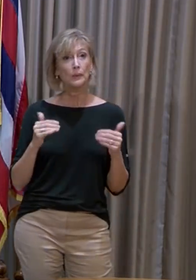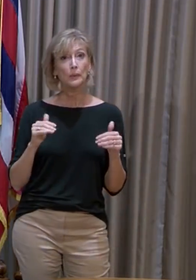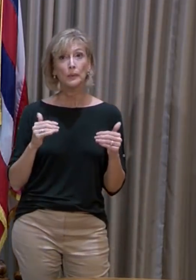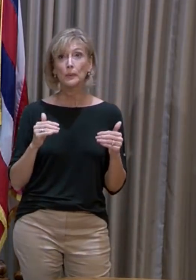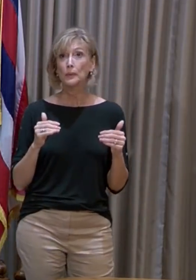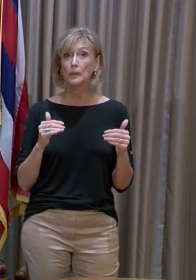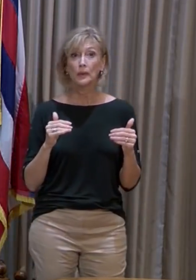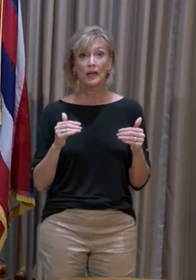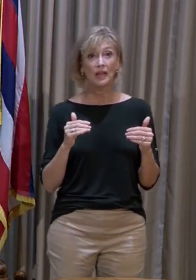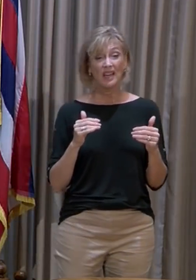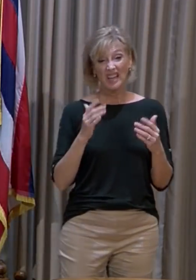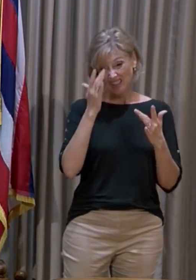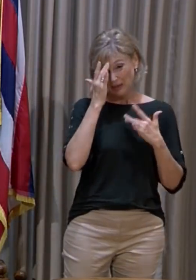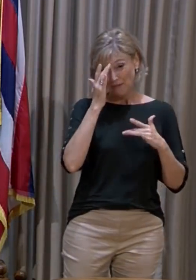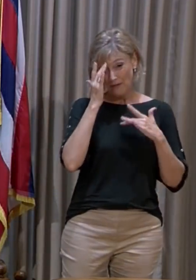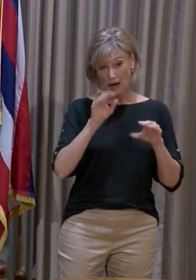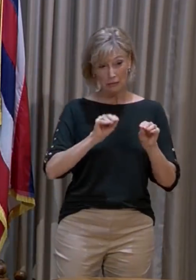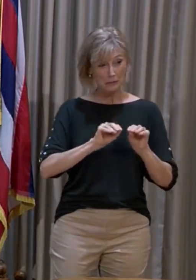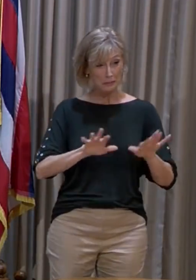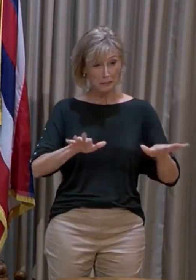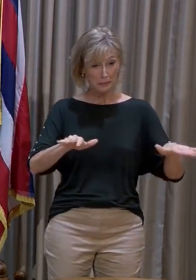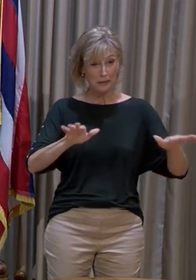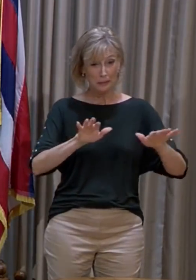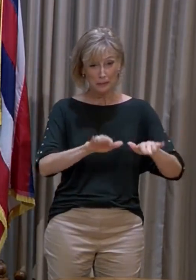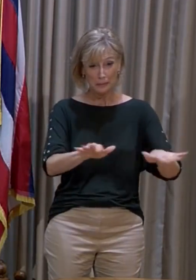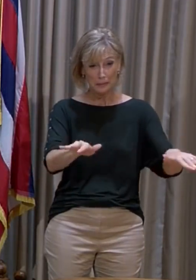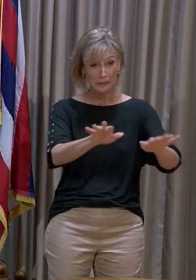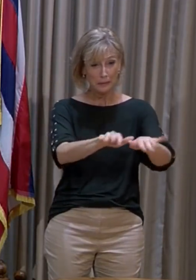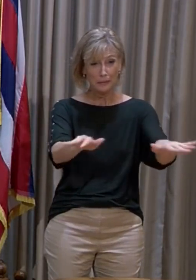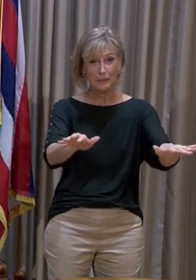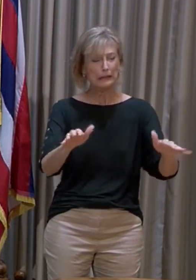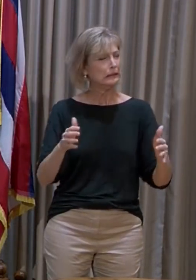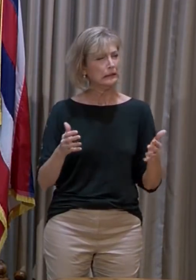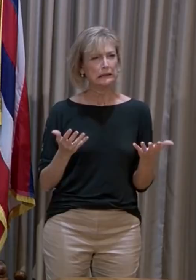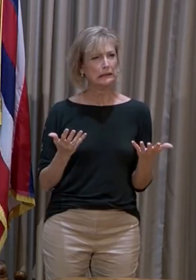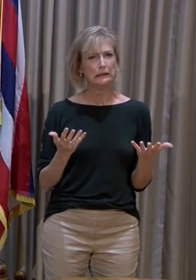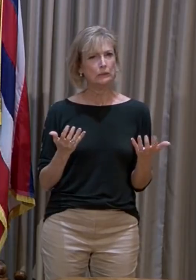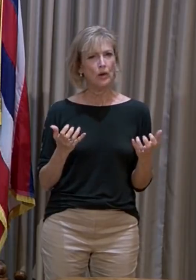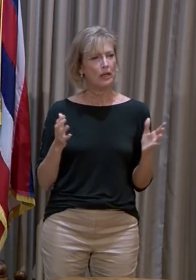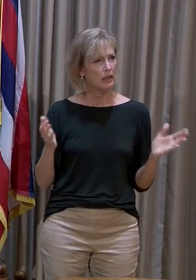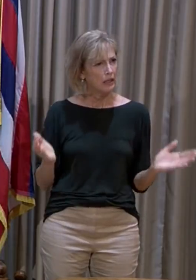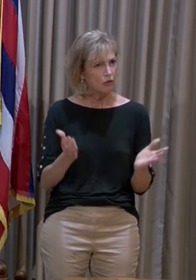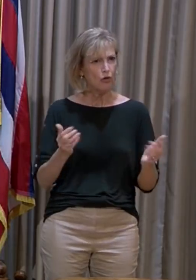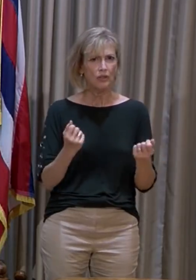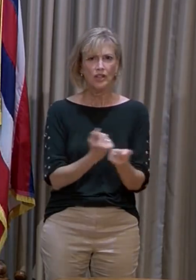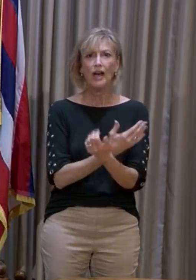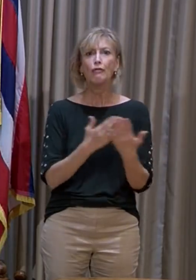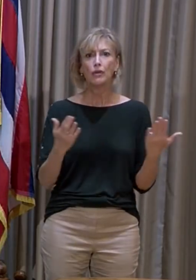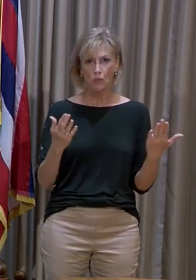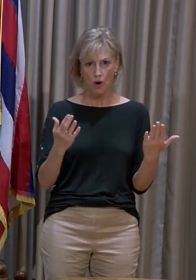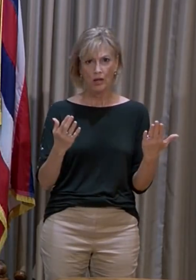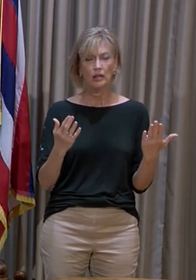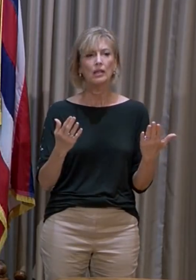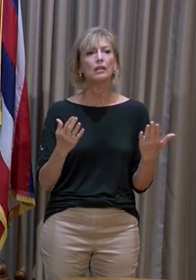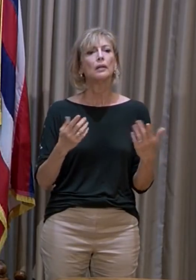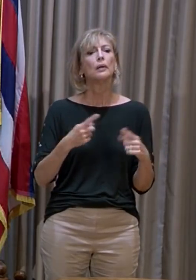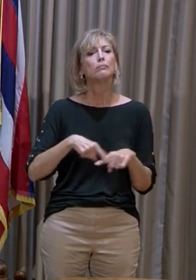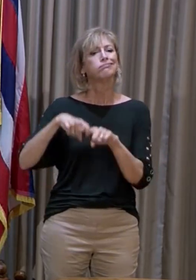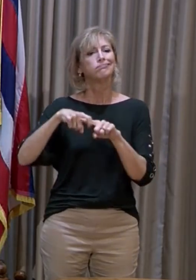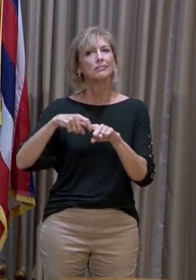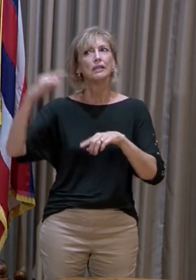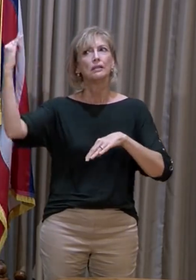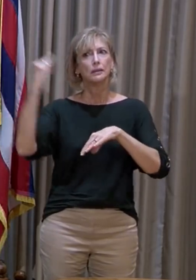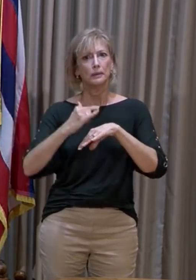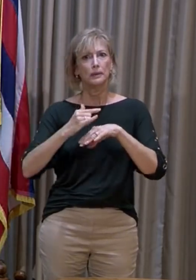of virus activity in our community we just want to encourage everyone to defer travel to the islands